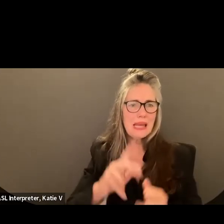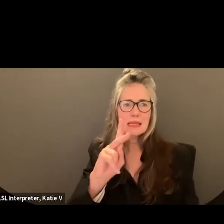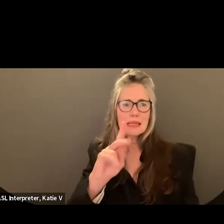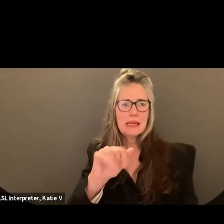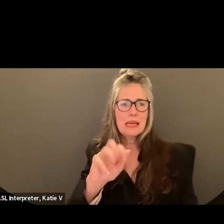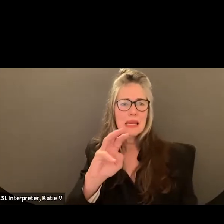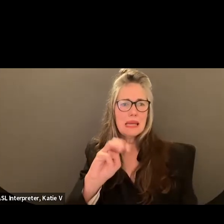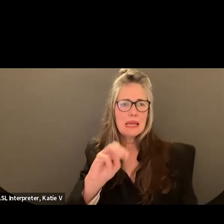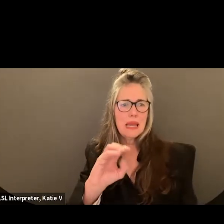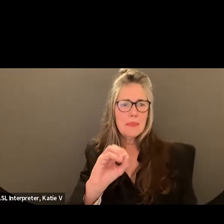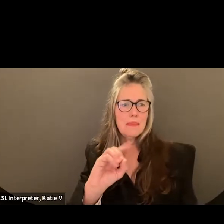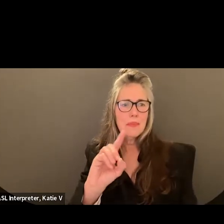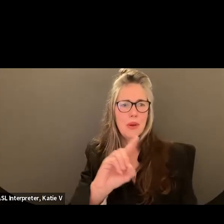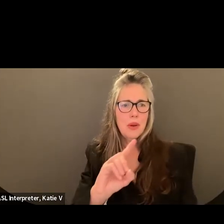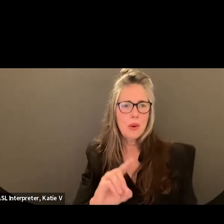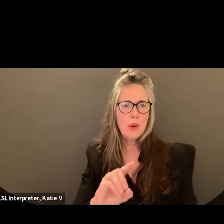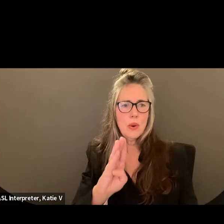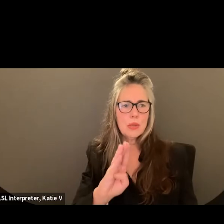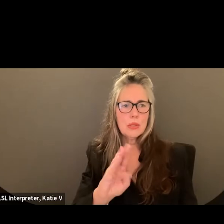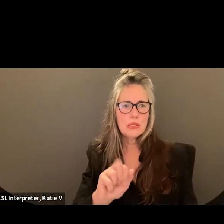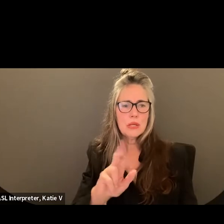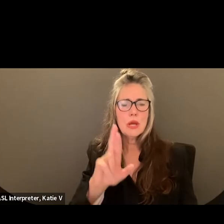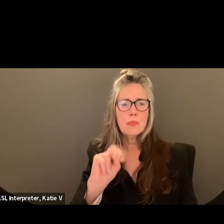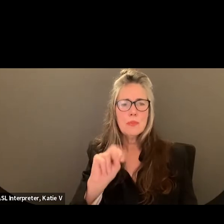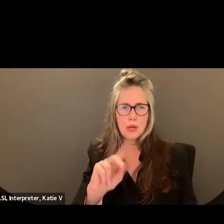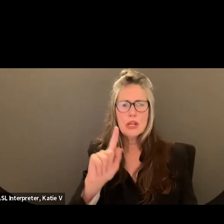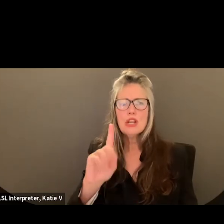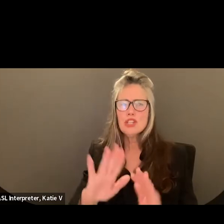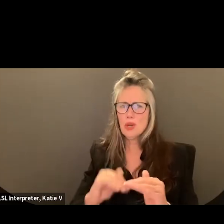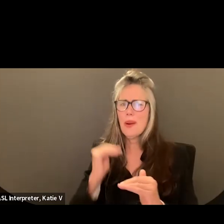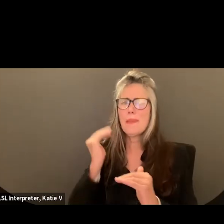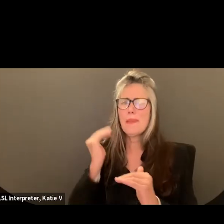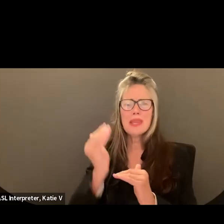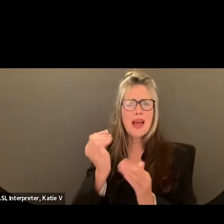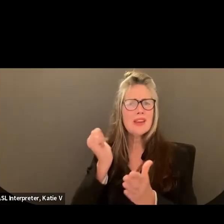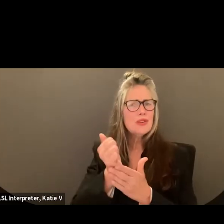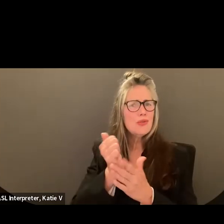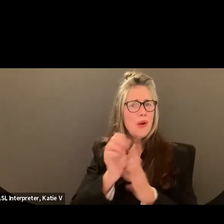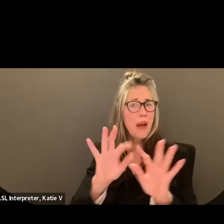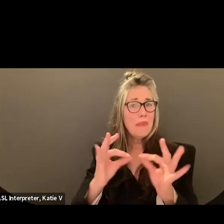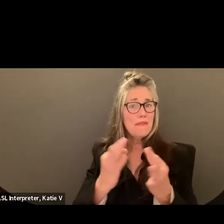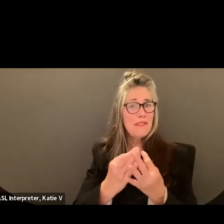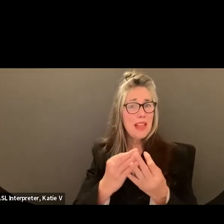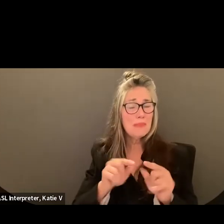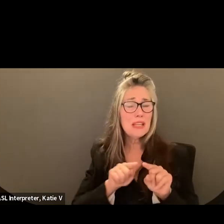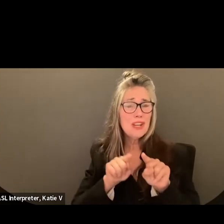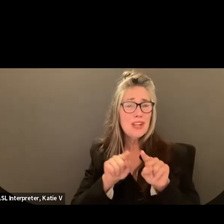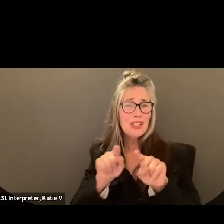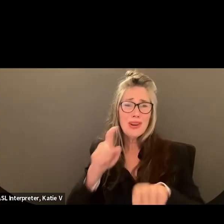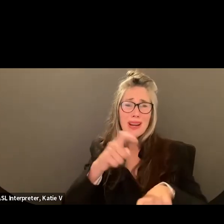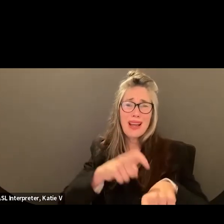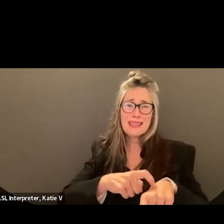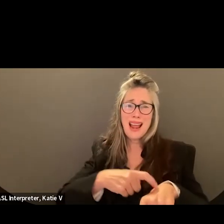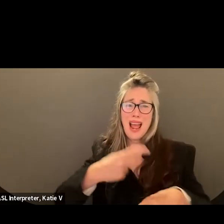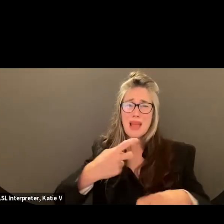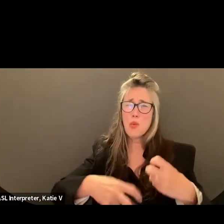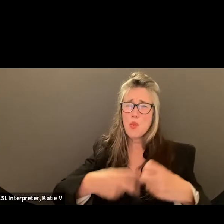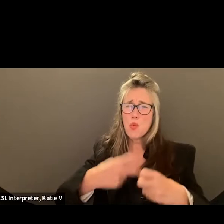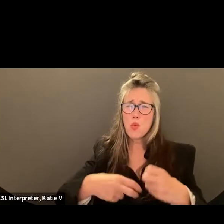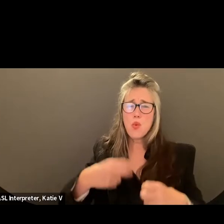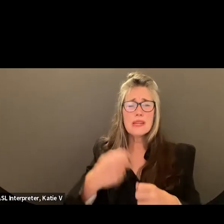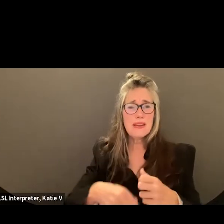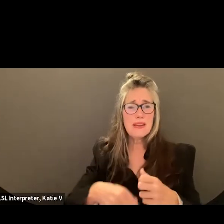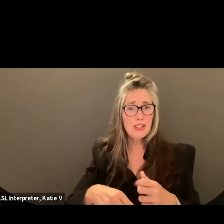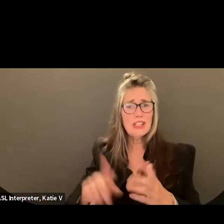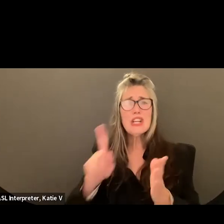Kim went above and beyond to help her family through a difficult time. She organized meetings according to what worked best for us. She checked in on